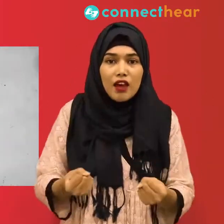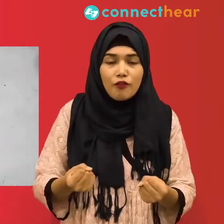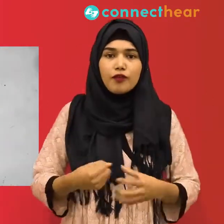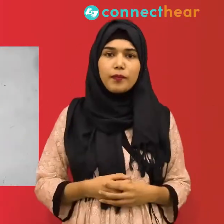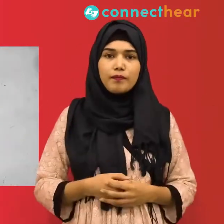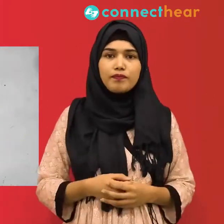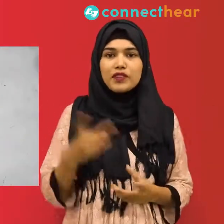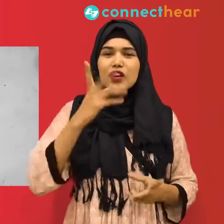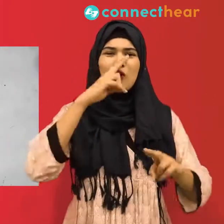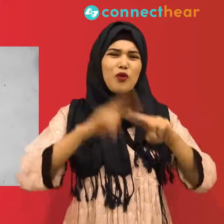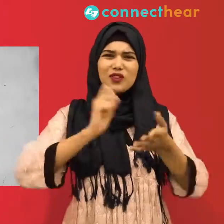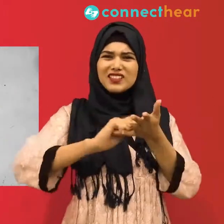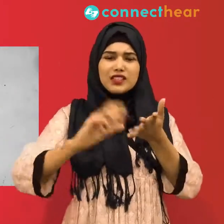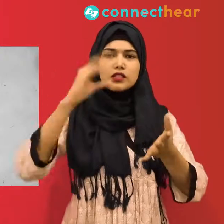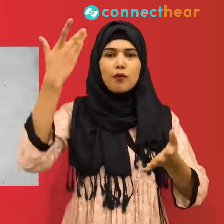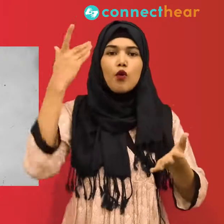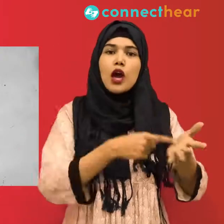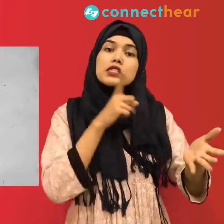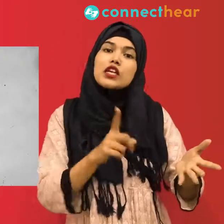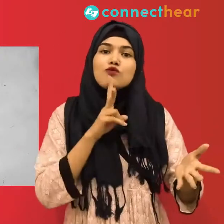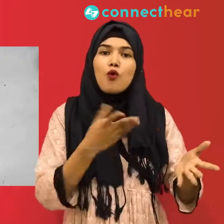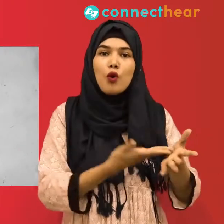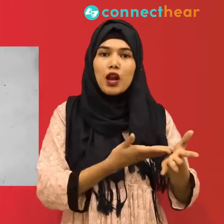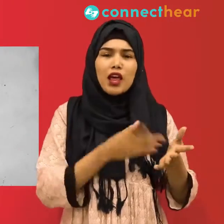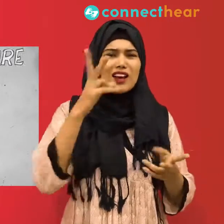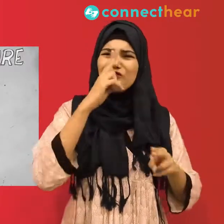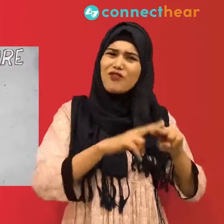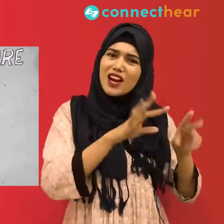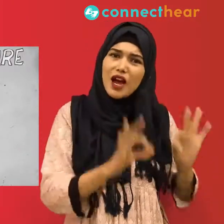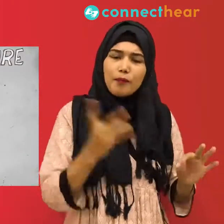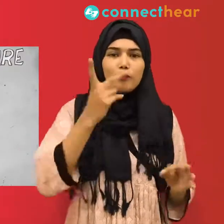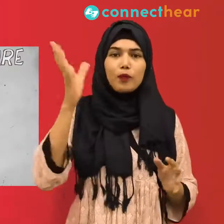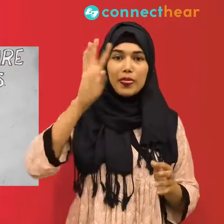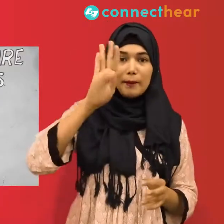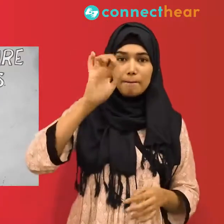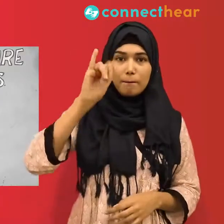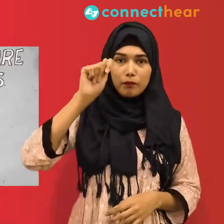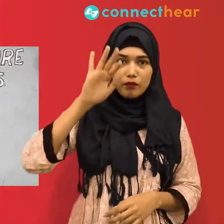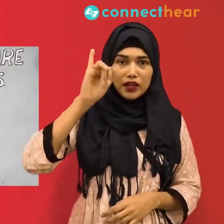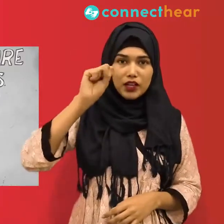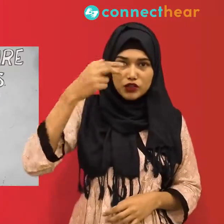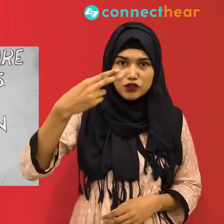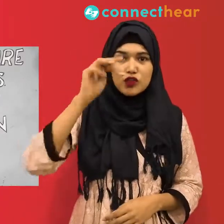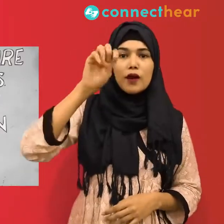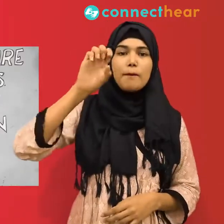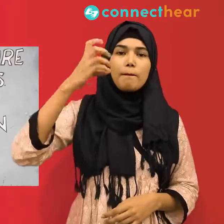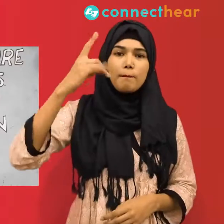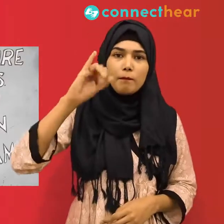the reputable British Medical Journal, entitled, Energy Expenditure in Adolescents Playing New Generation Computer Games,